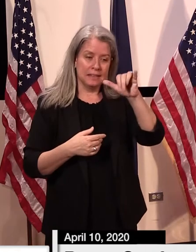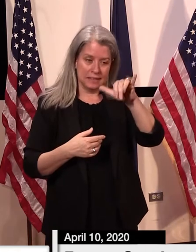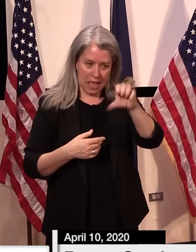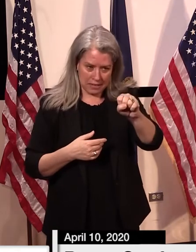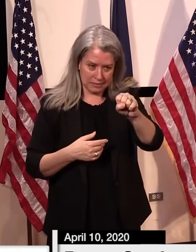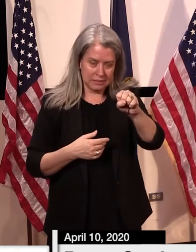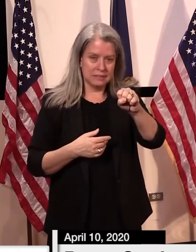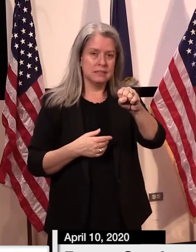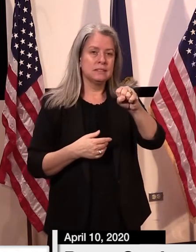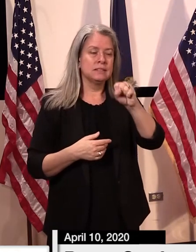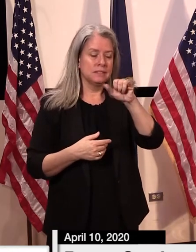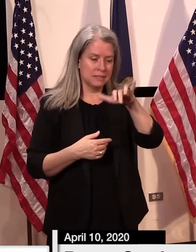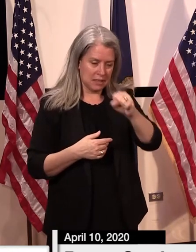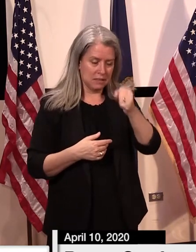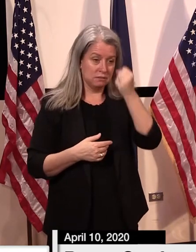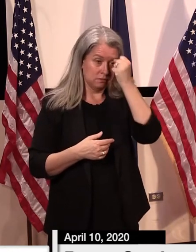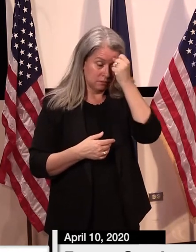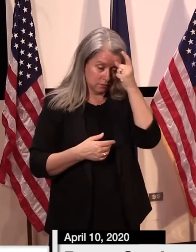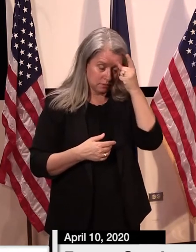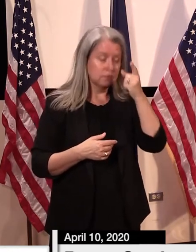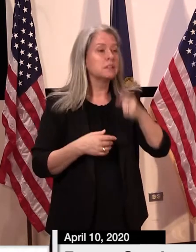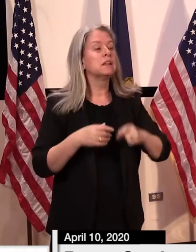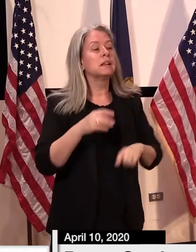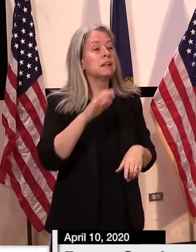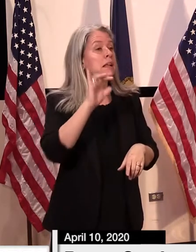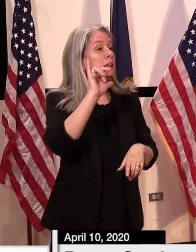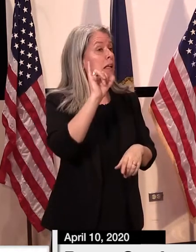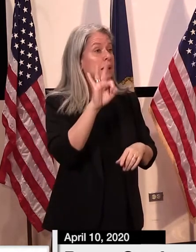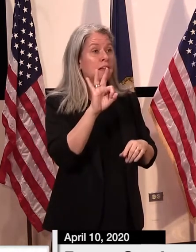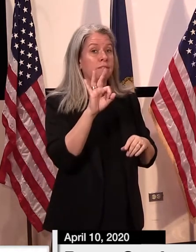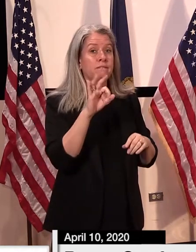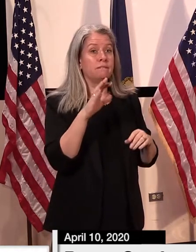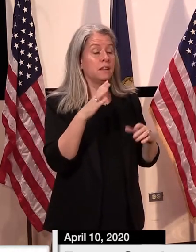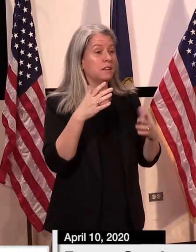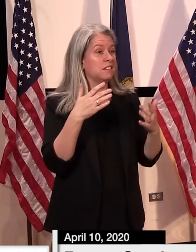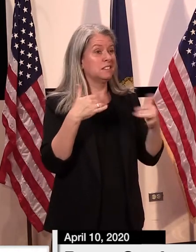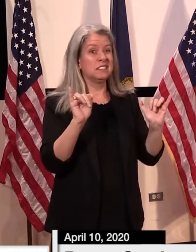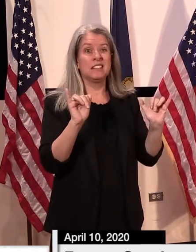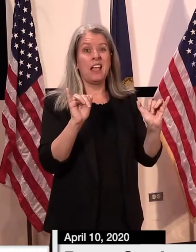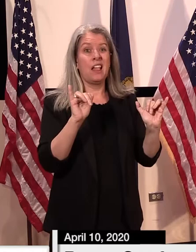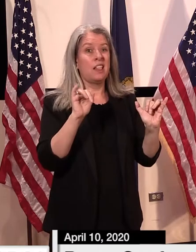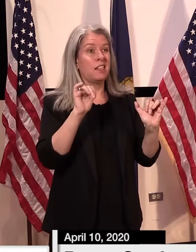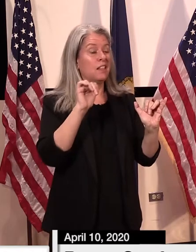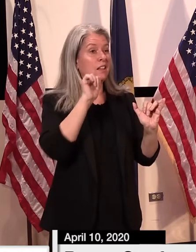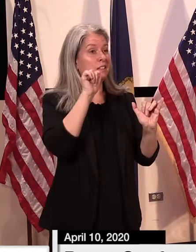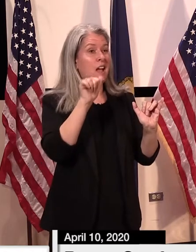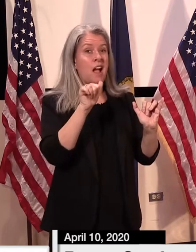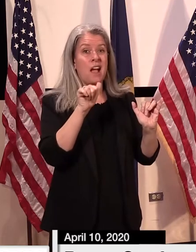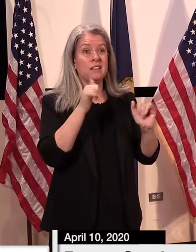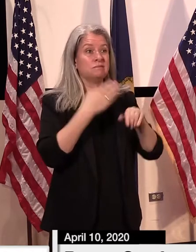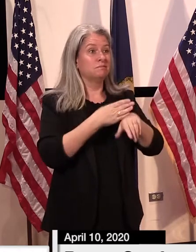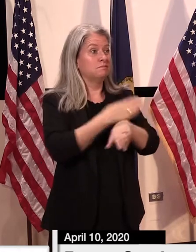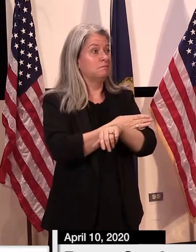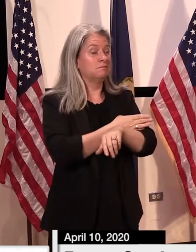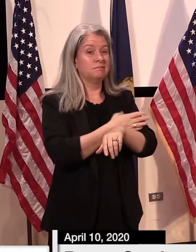if we determine that we're not out of the woods at that point, that they would have to